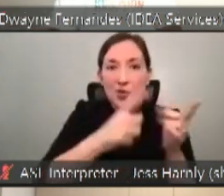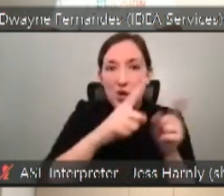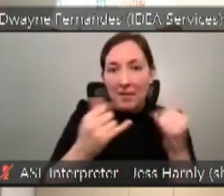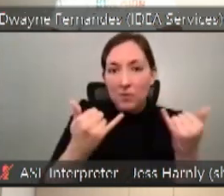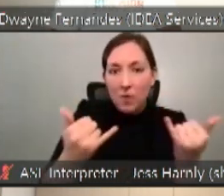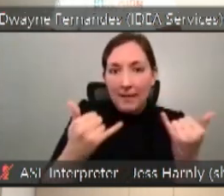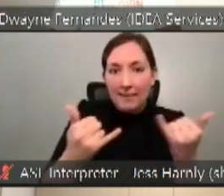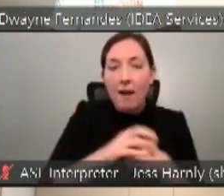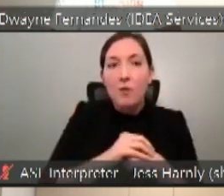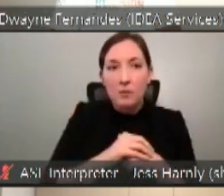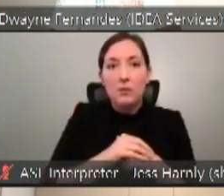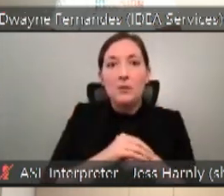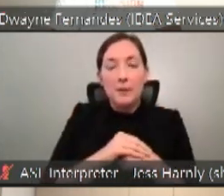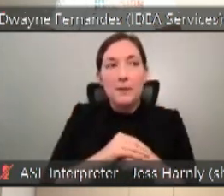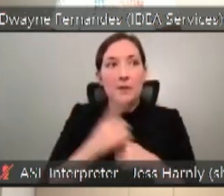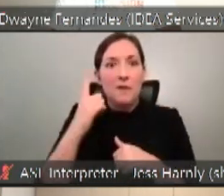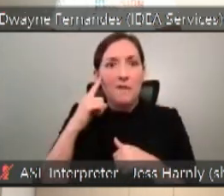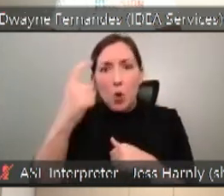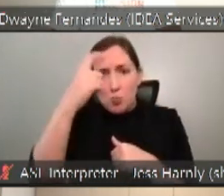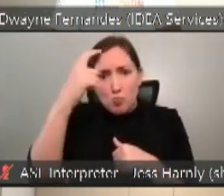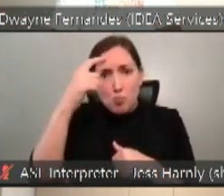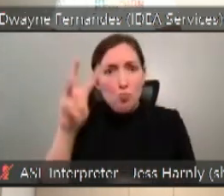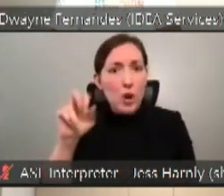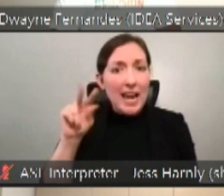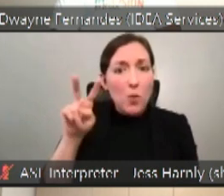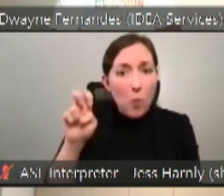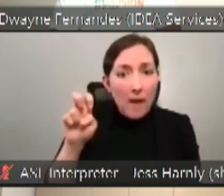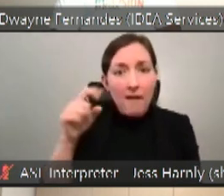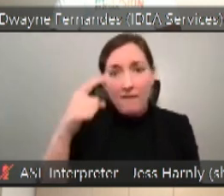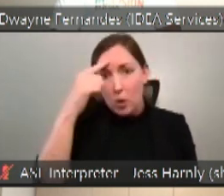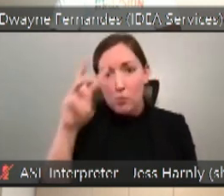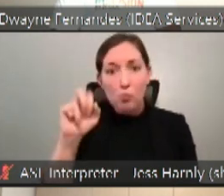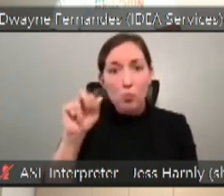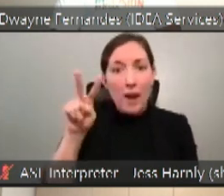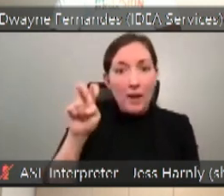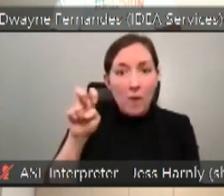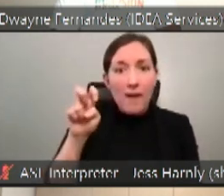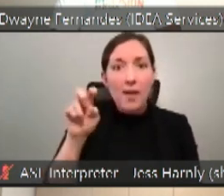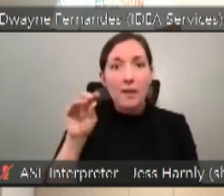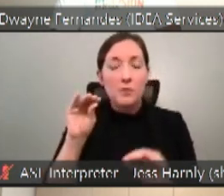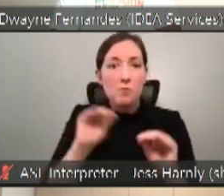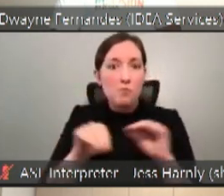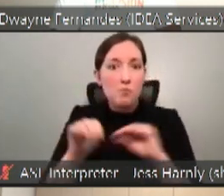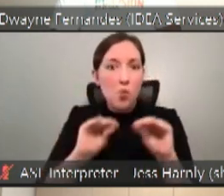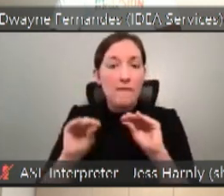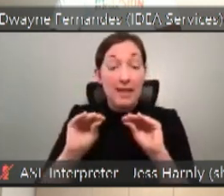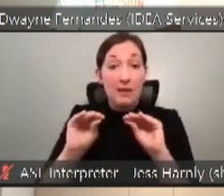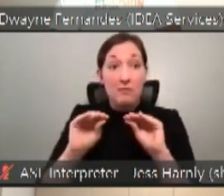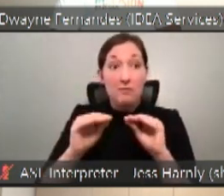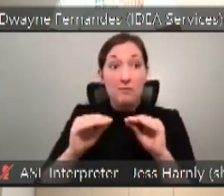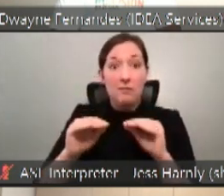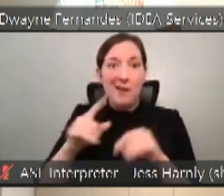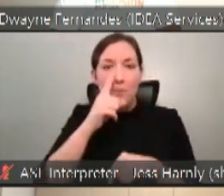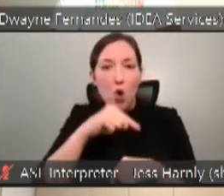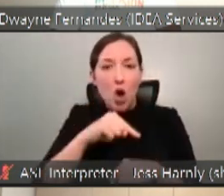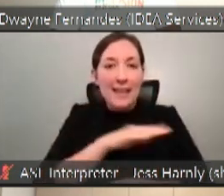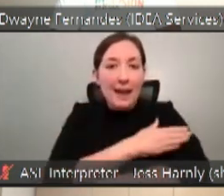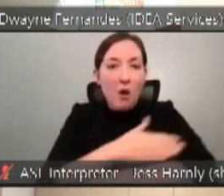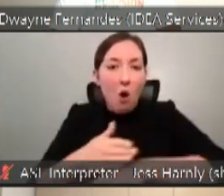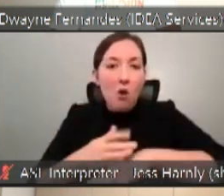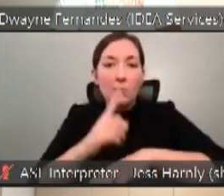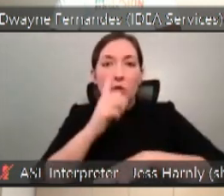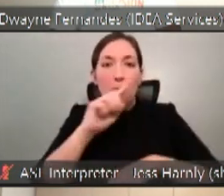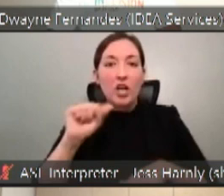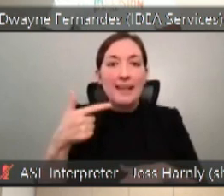on and with regard to brainwaves, brainwaves being able to move prosthetic arms and hands